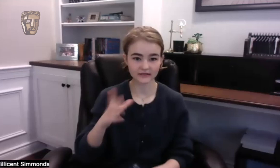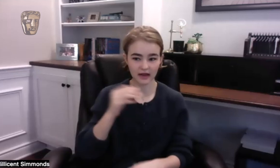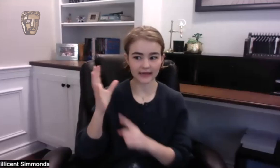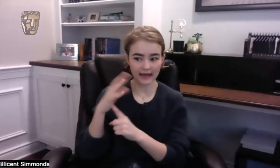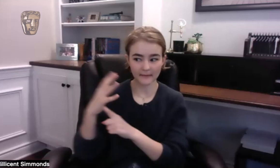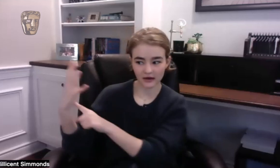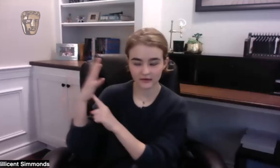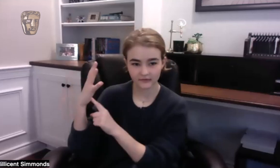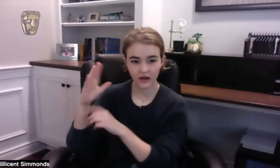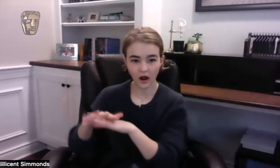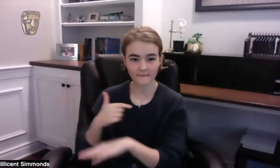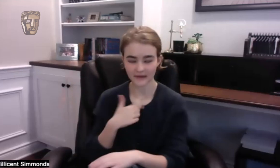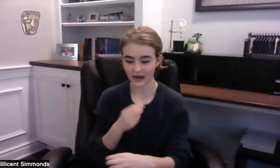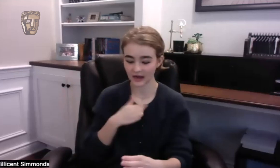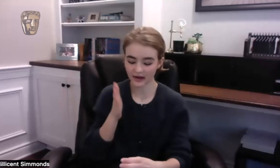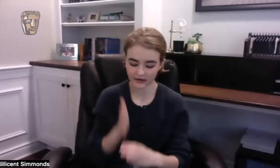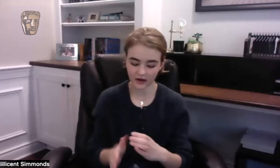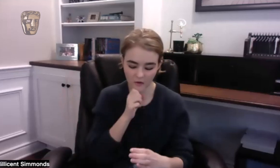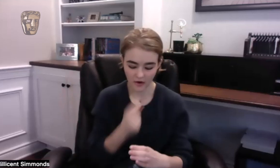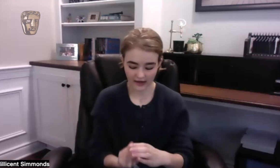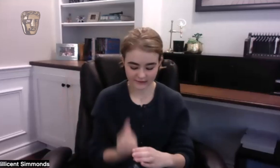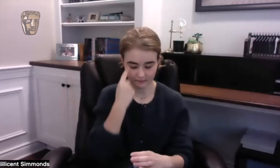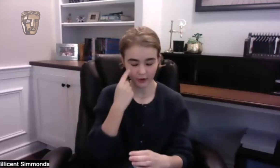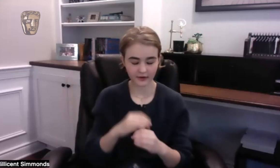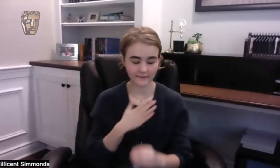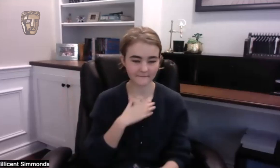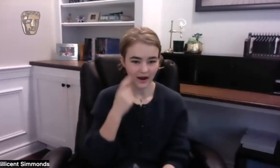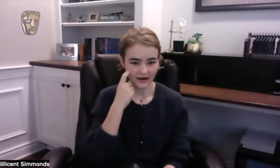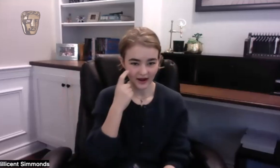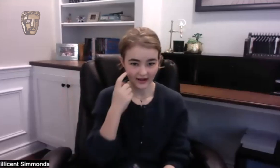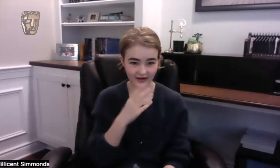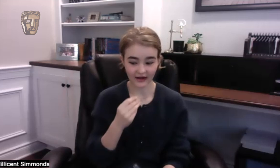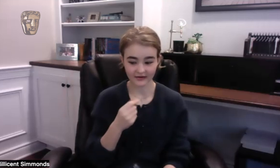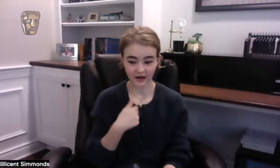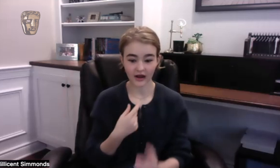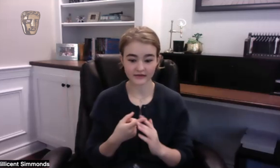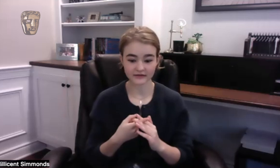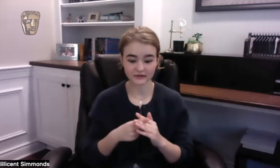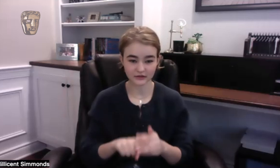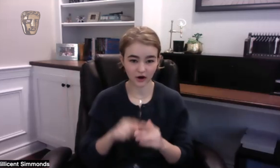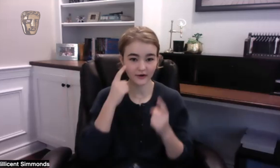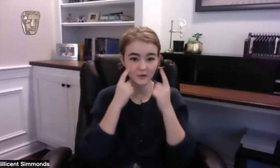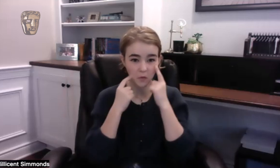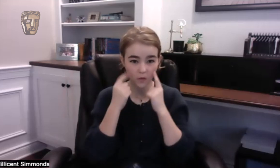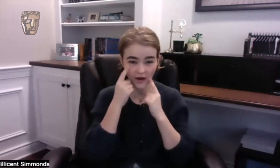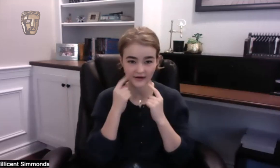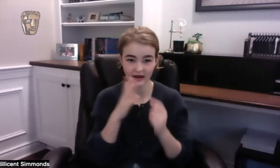on action the camera was right on my face on me and I was cutting the orange and a like a juice of orange squirted in my